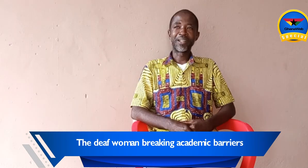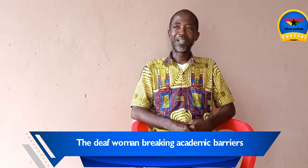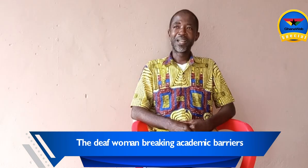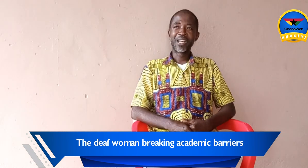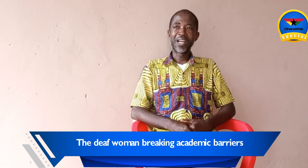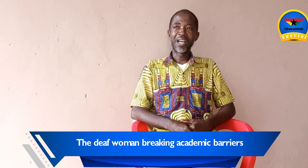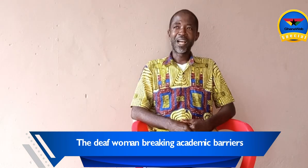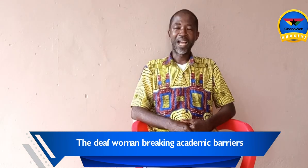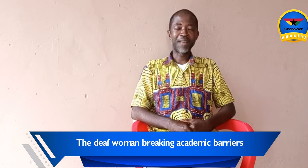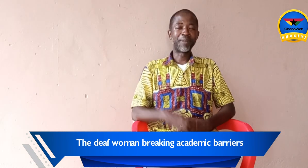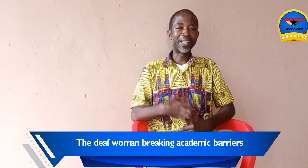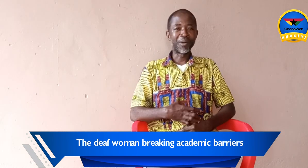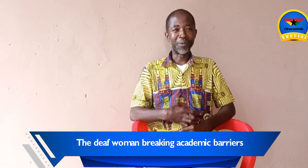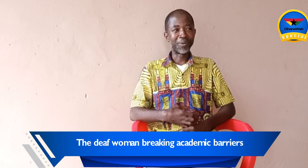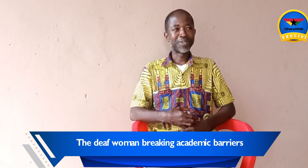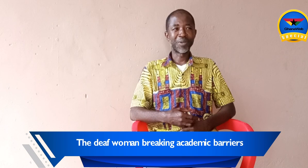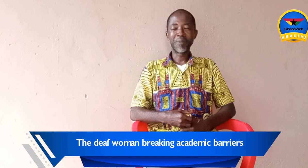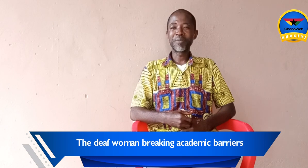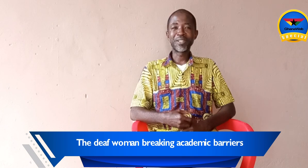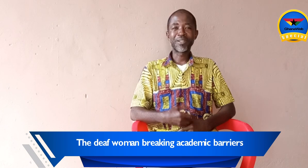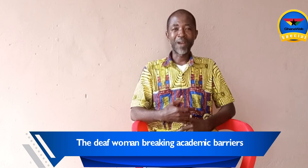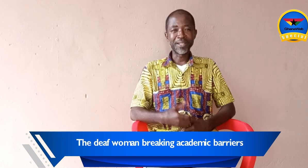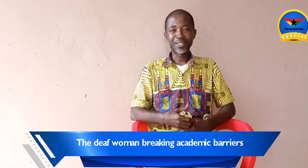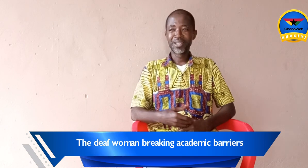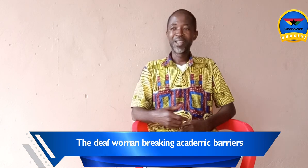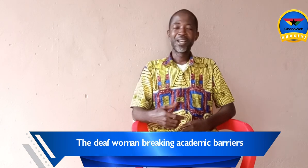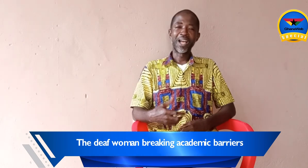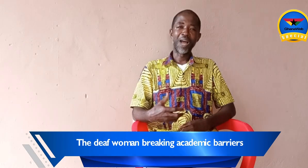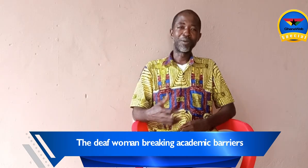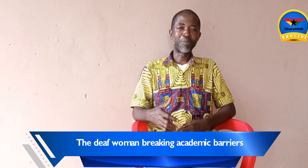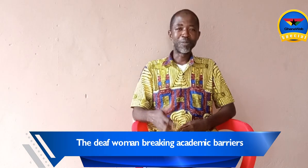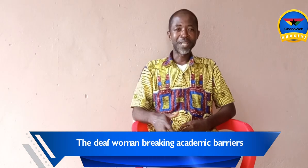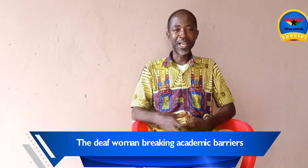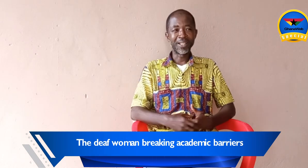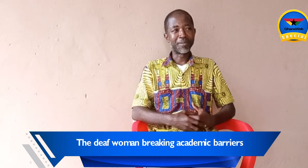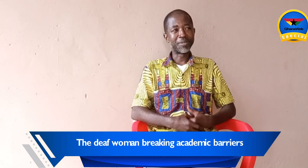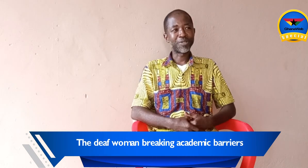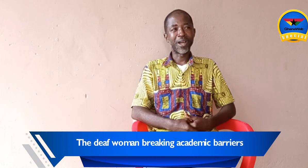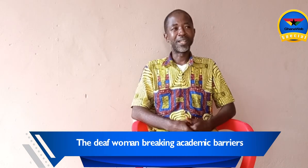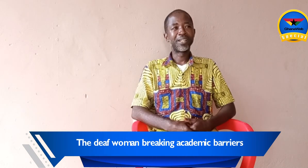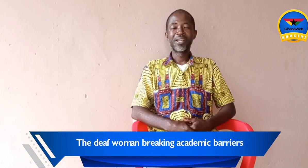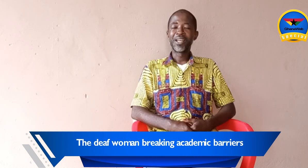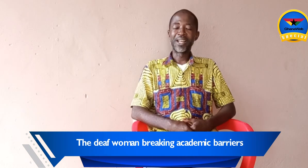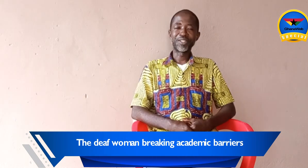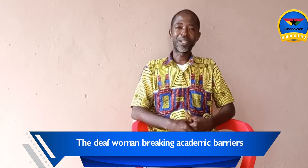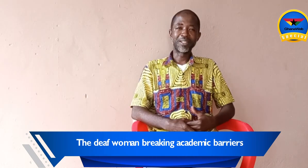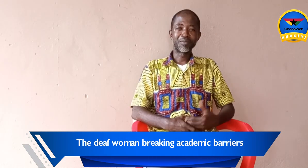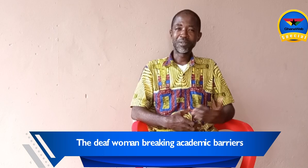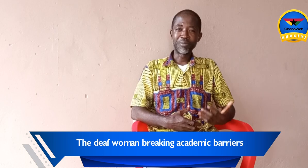But I play that role. So every day to Christ, I would prompt her that the baby is crying. And then she can do the